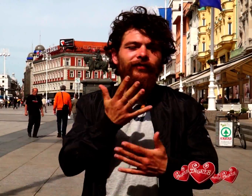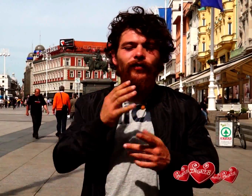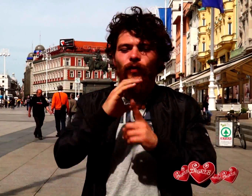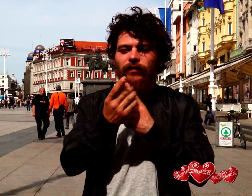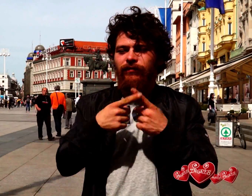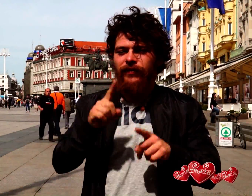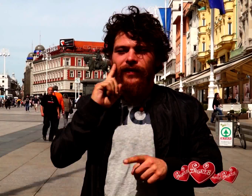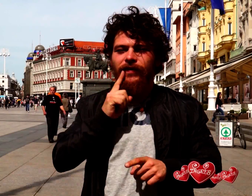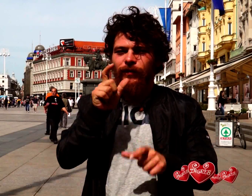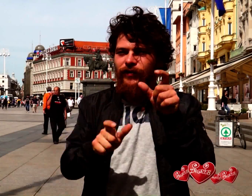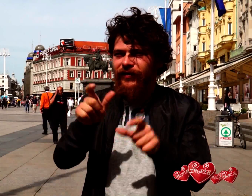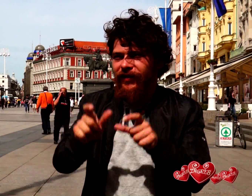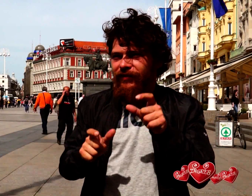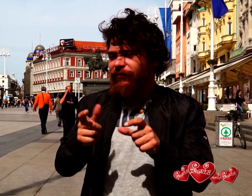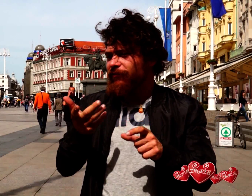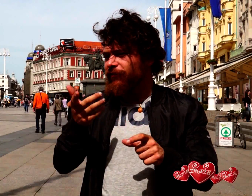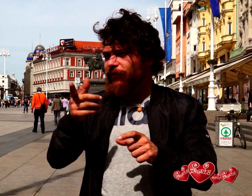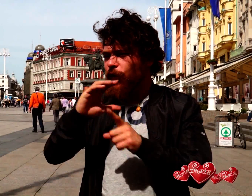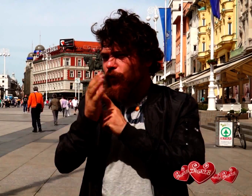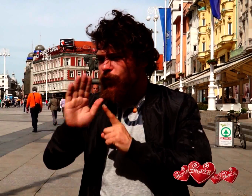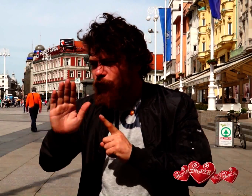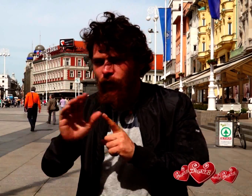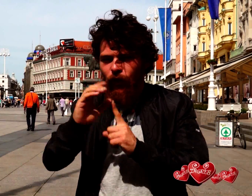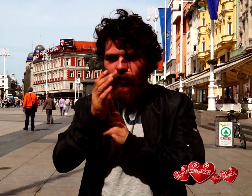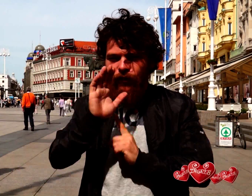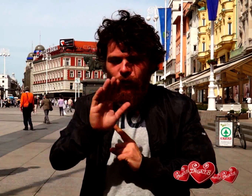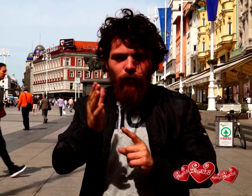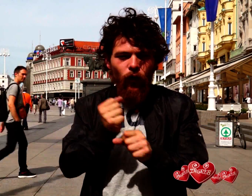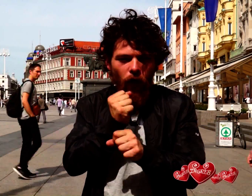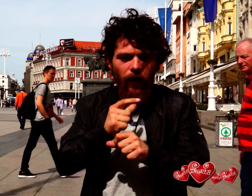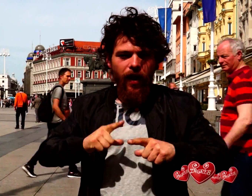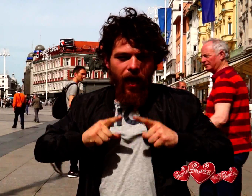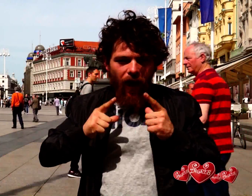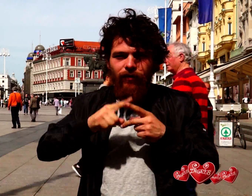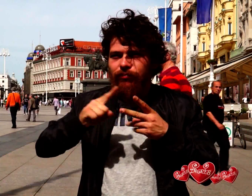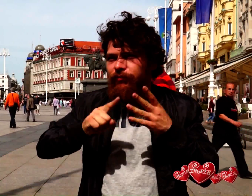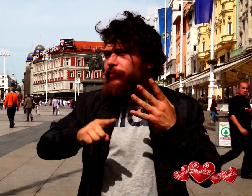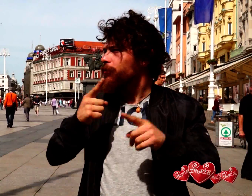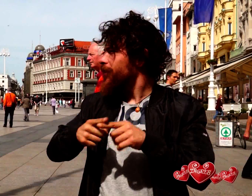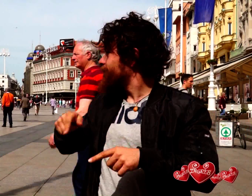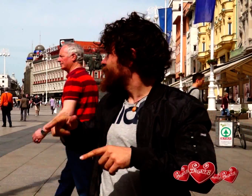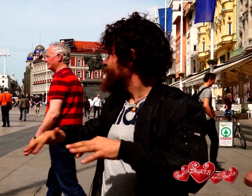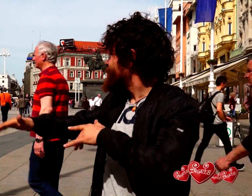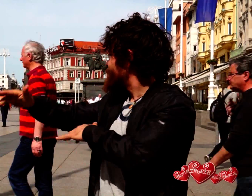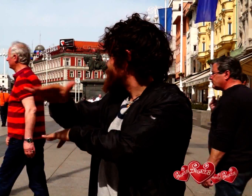The Deaf people I met in Zagreb have all been very kind and friendly. In fact, people here are exceptionally